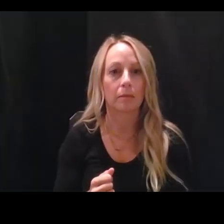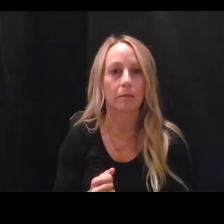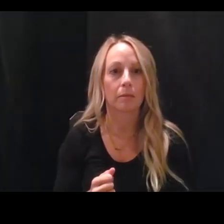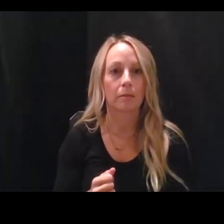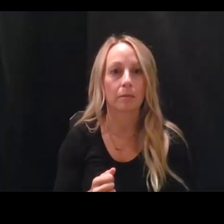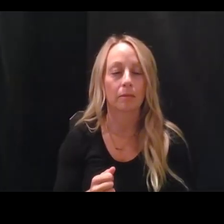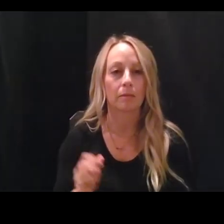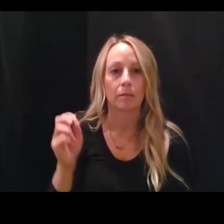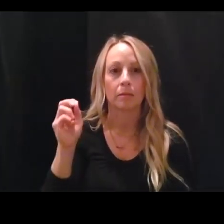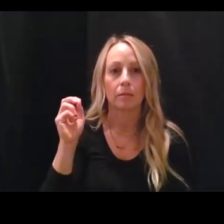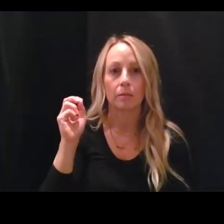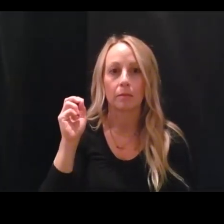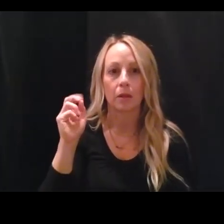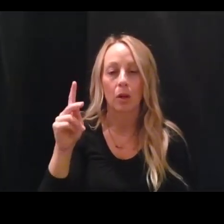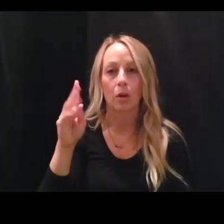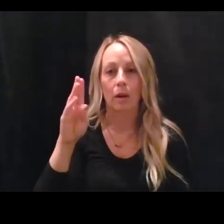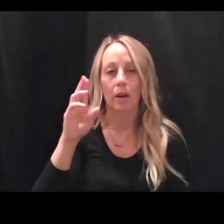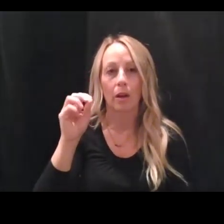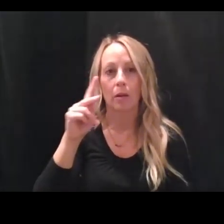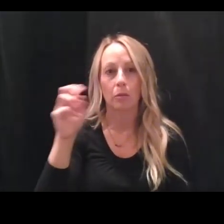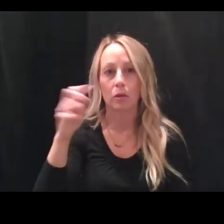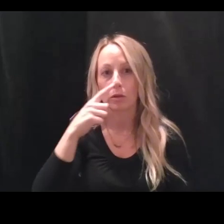Okay, Brooke, are you going to show that graph?